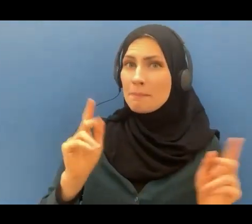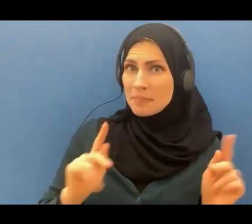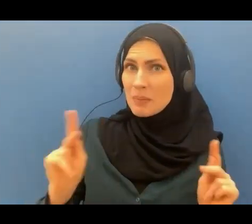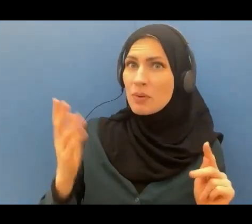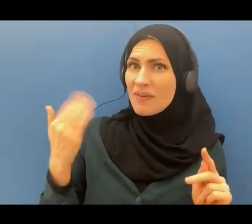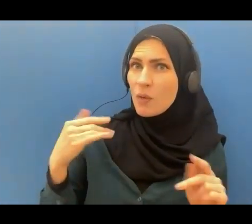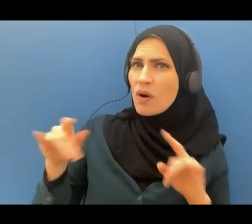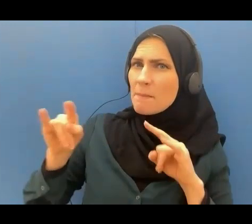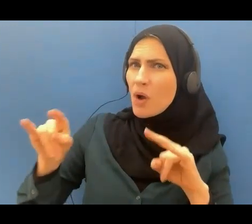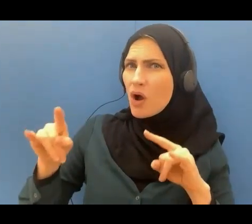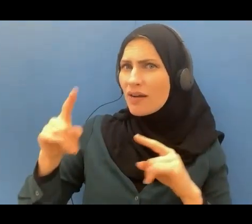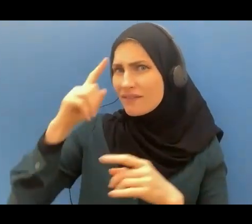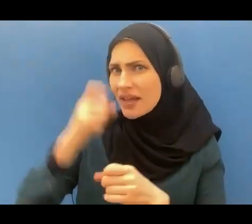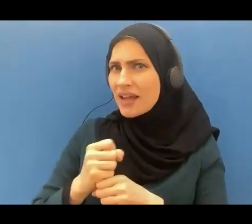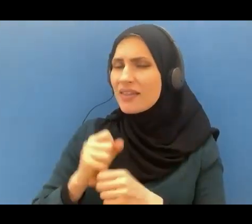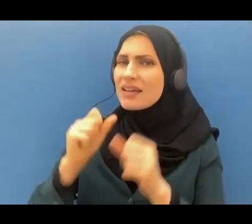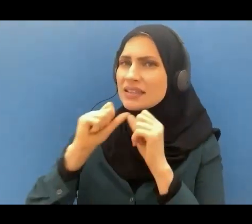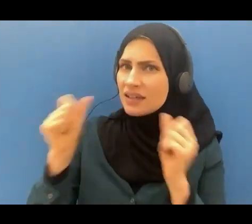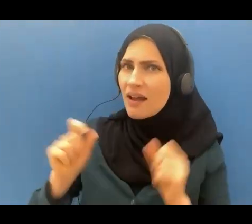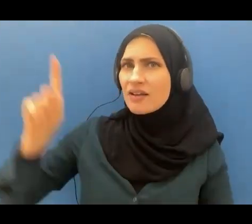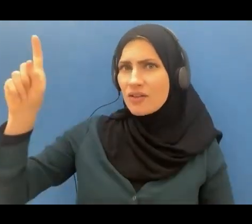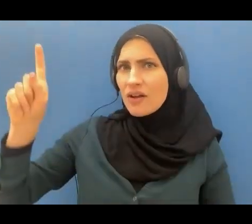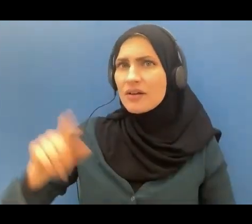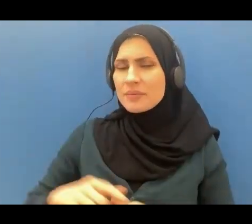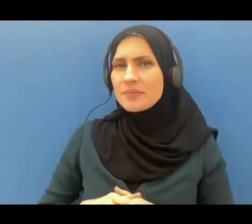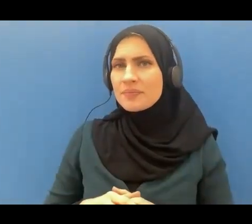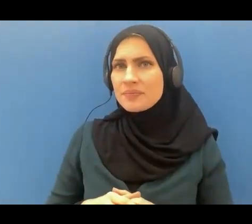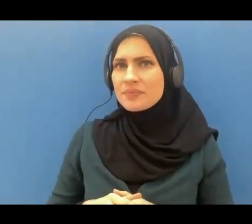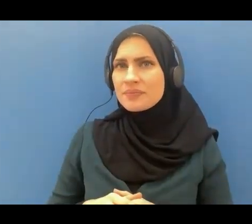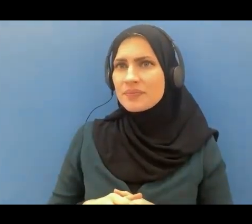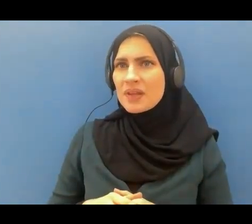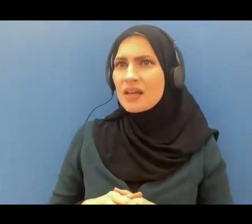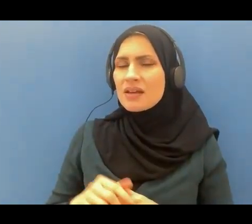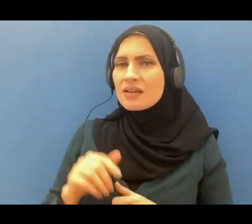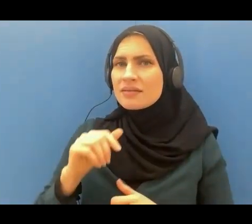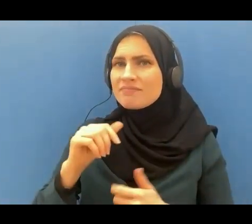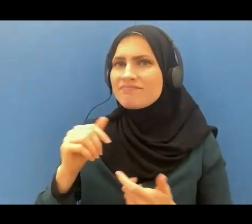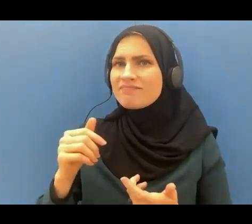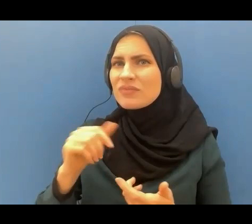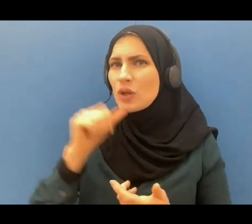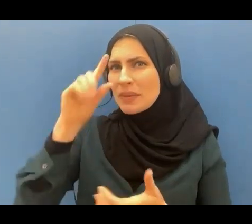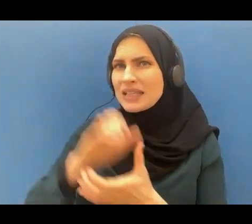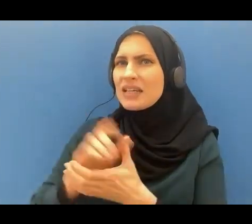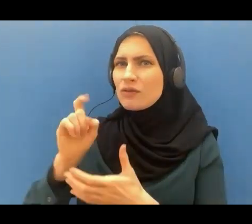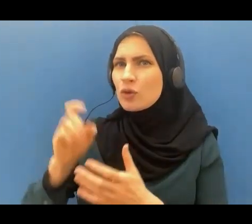denying Allah his rights to be worshipped to be obeyed and to be submitted to